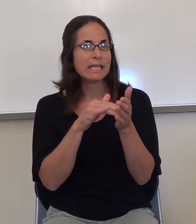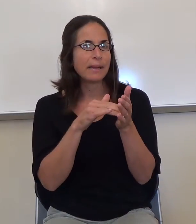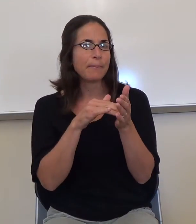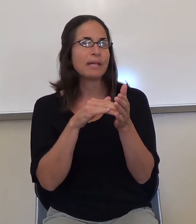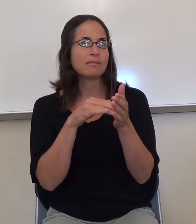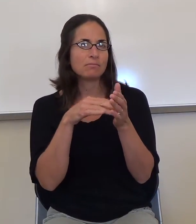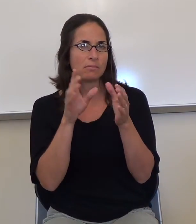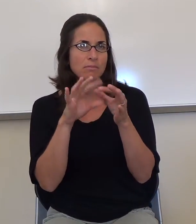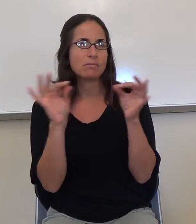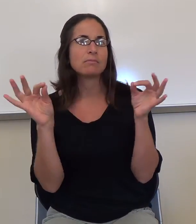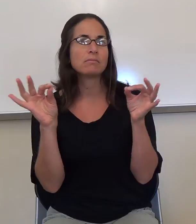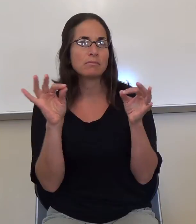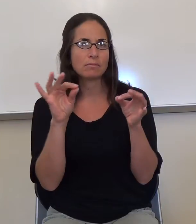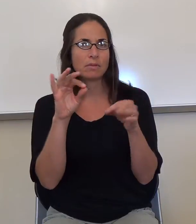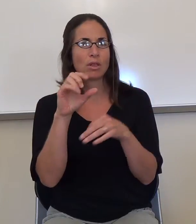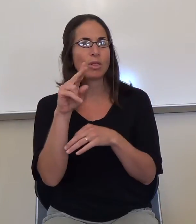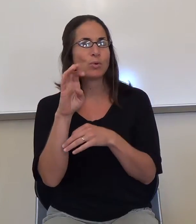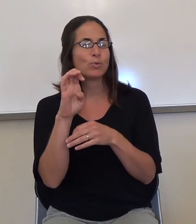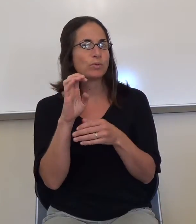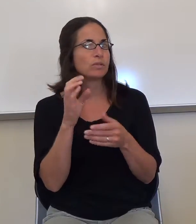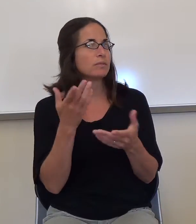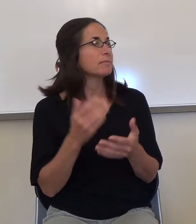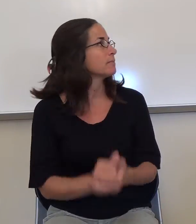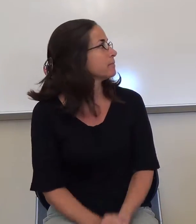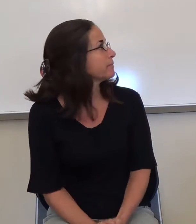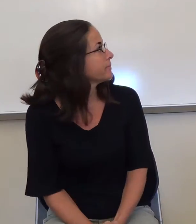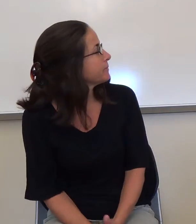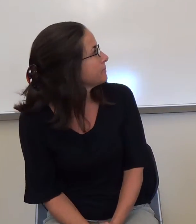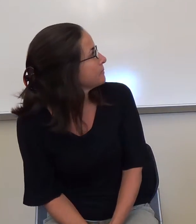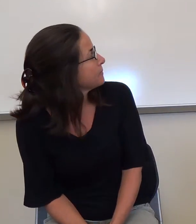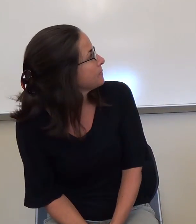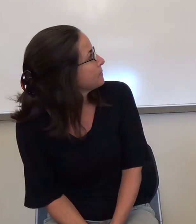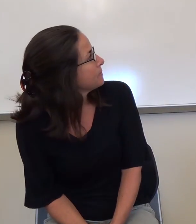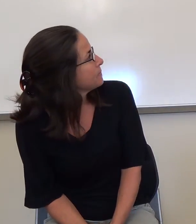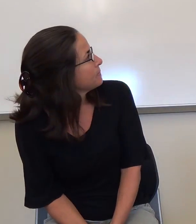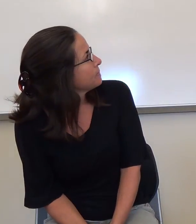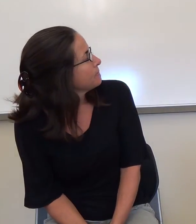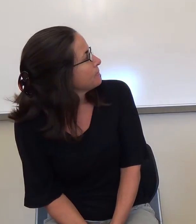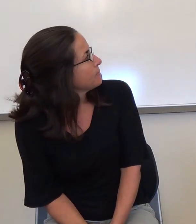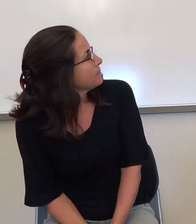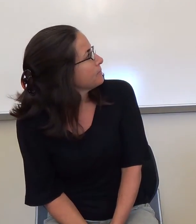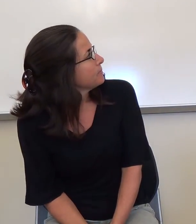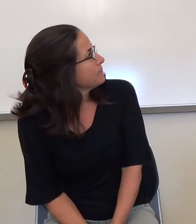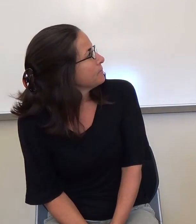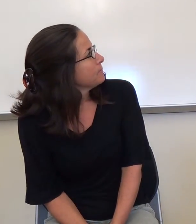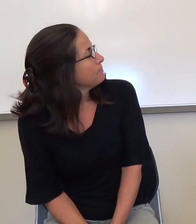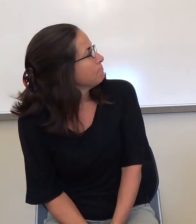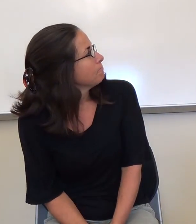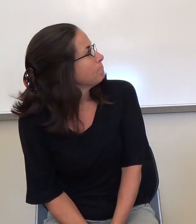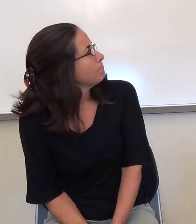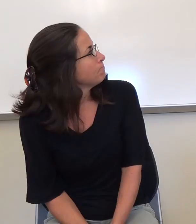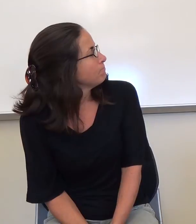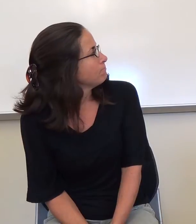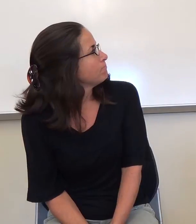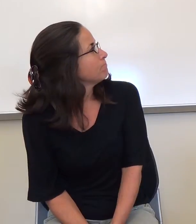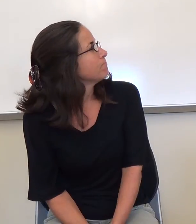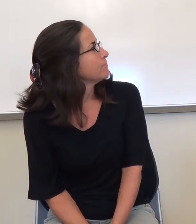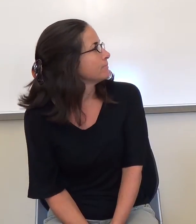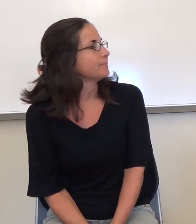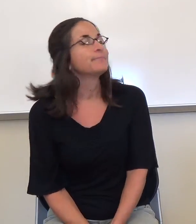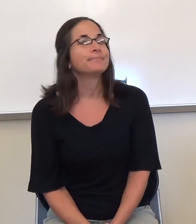synonyms.